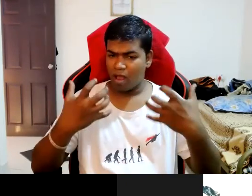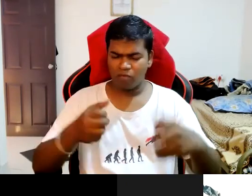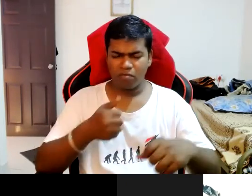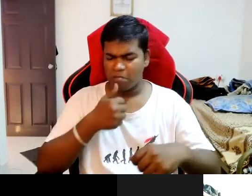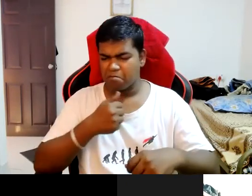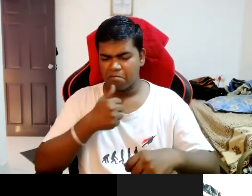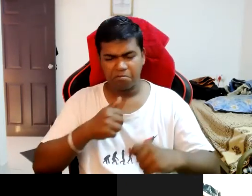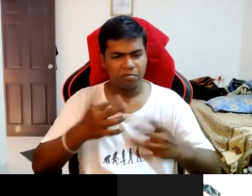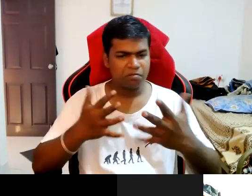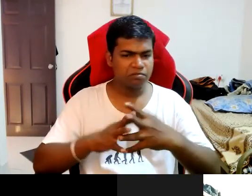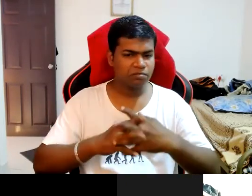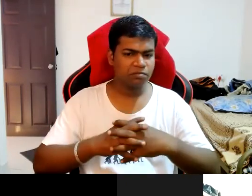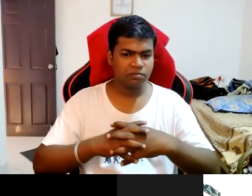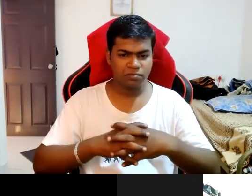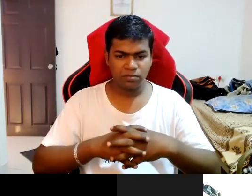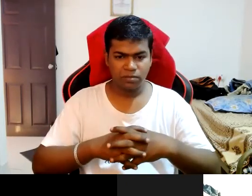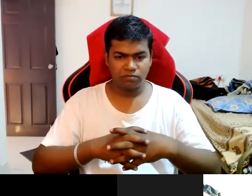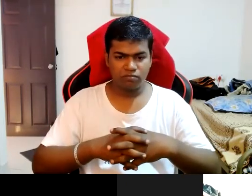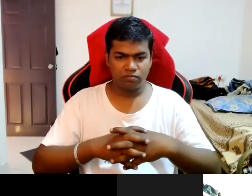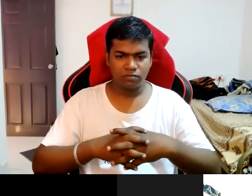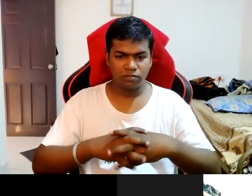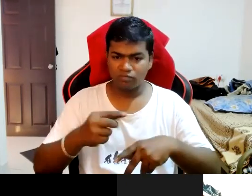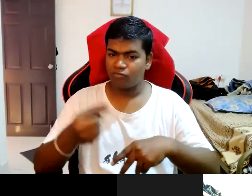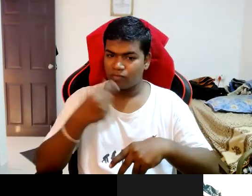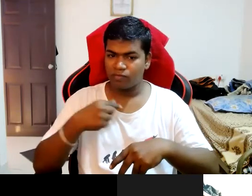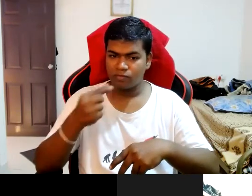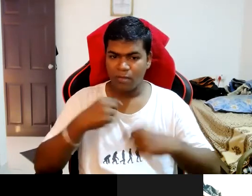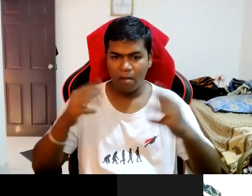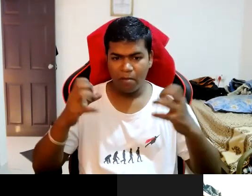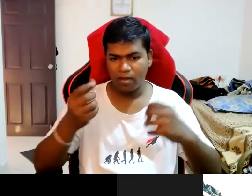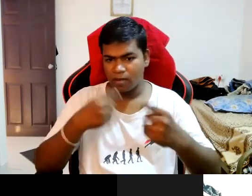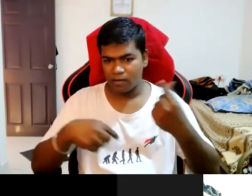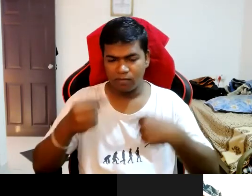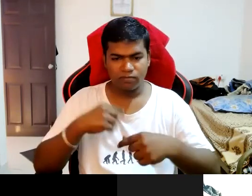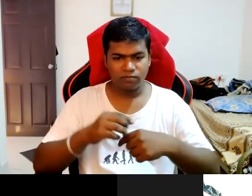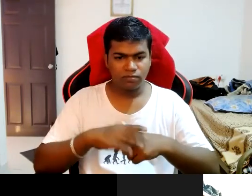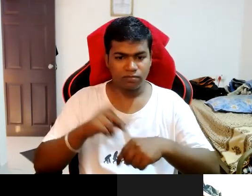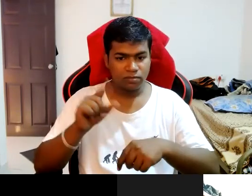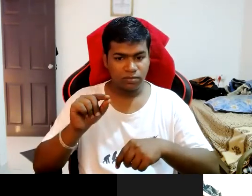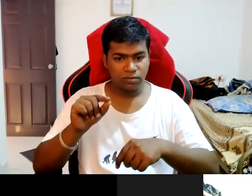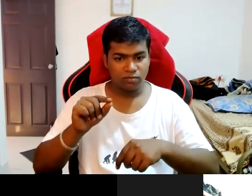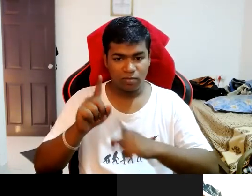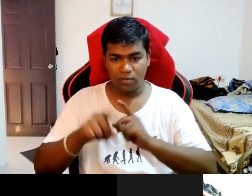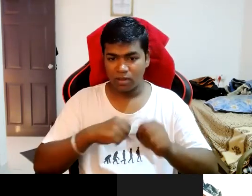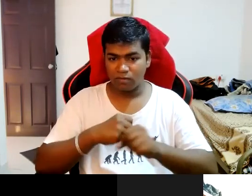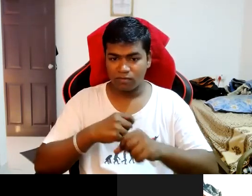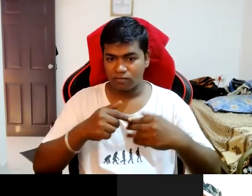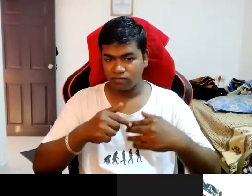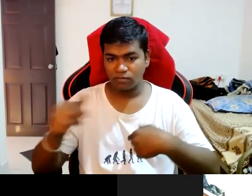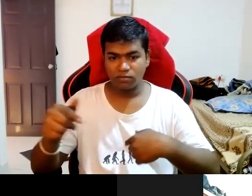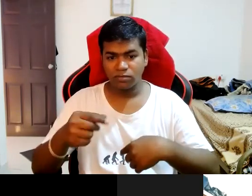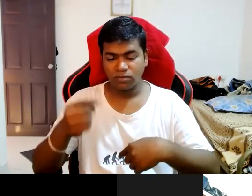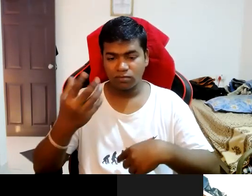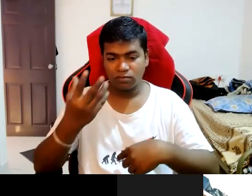sometimes i used to take a pain tillers till the 10 10 years i used to take a sleeping pills